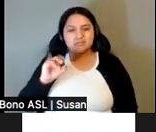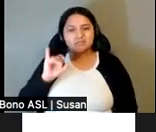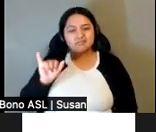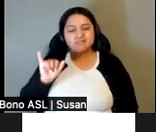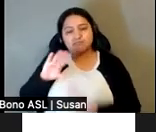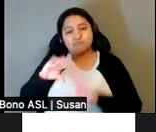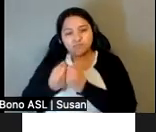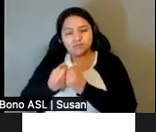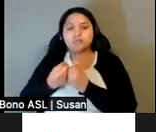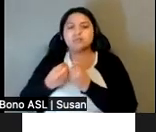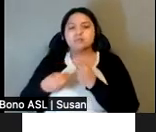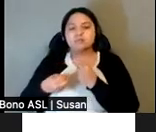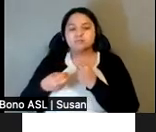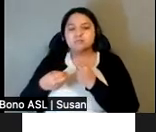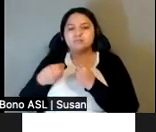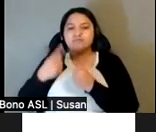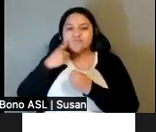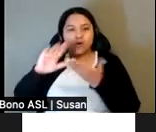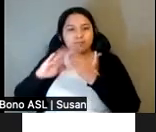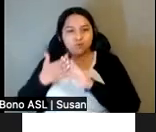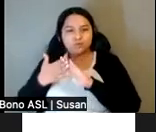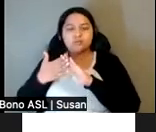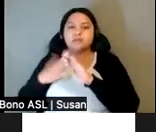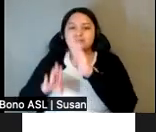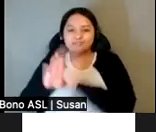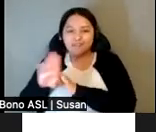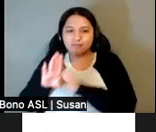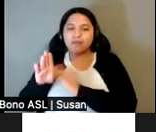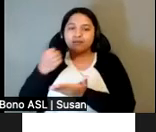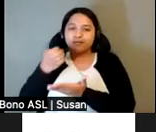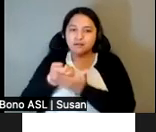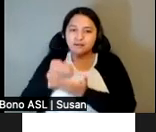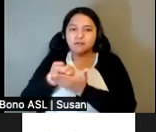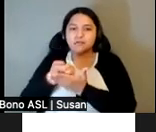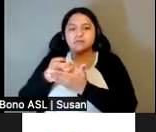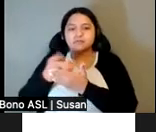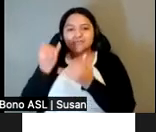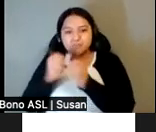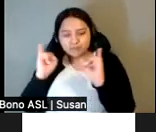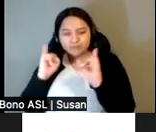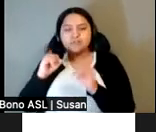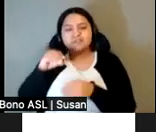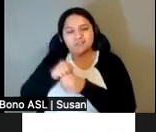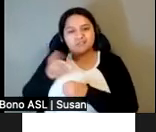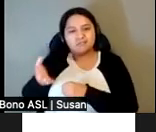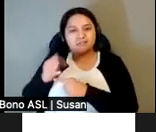for sustainable community development, economic democracy, and community ownership in Jackson, Mississippi.